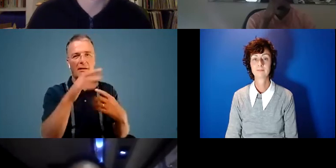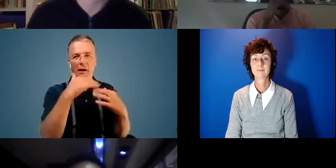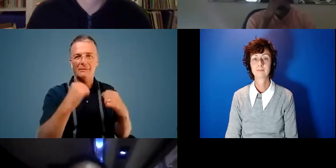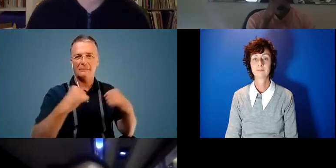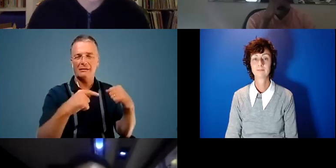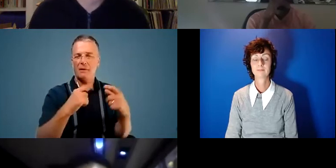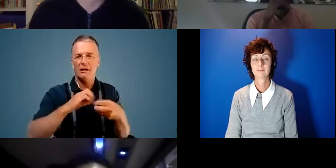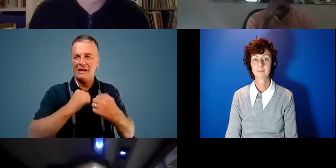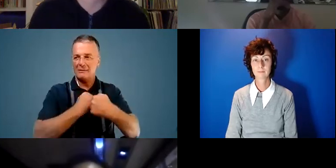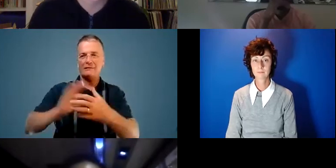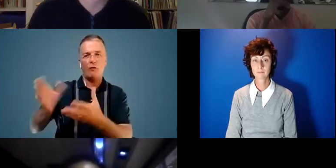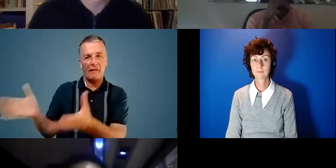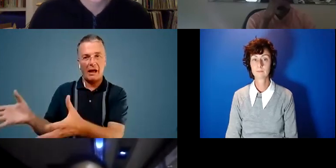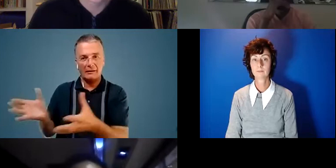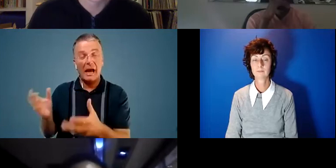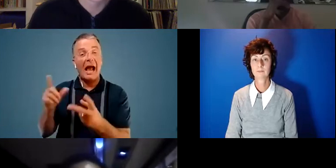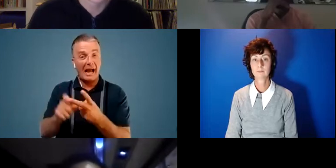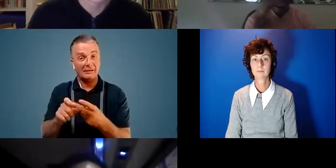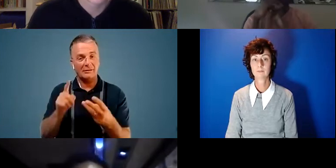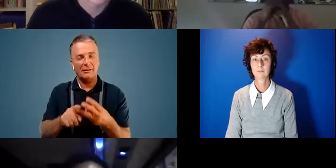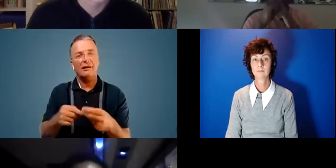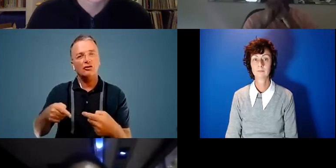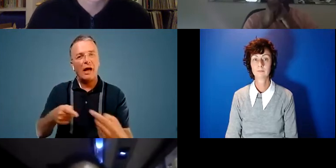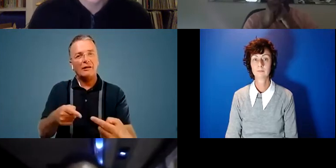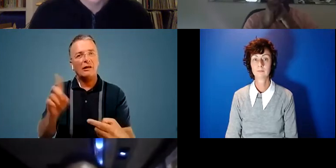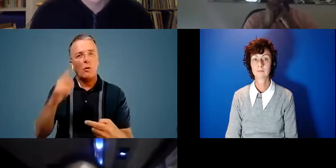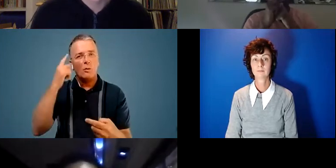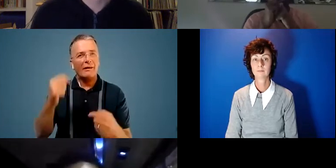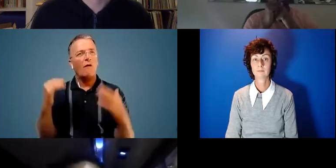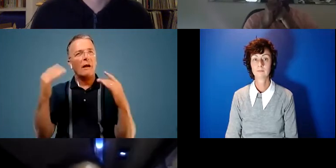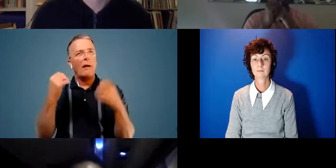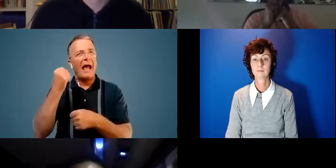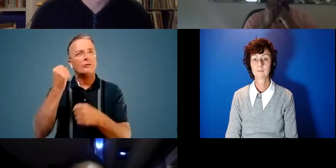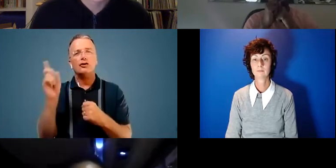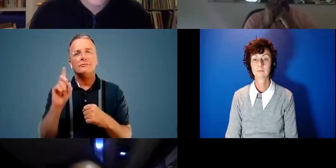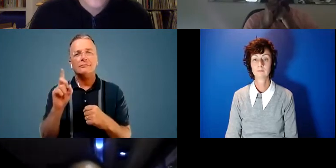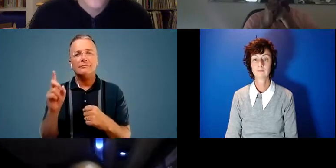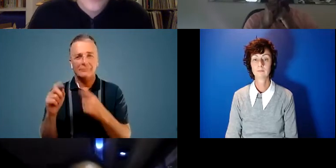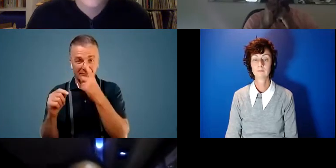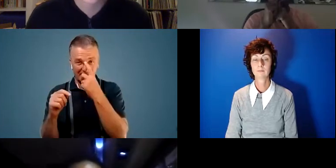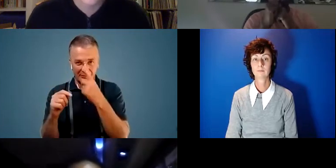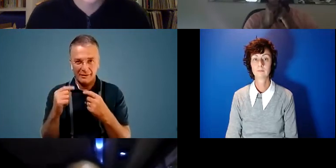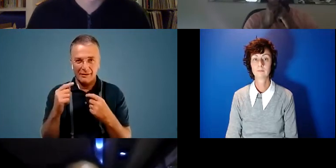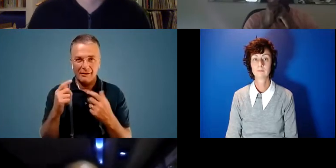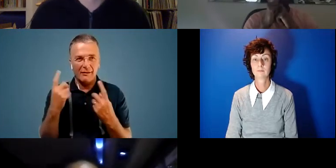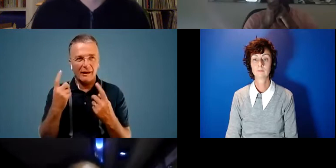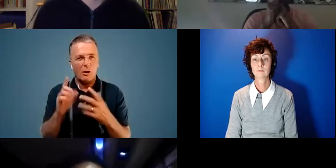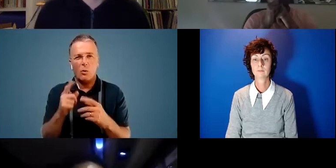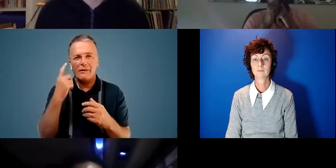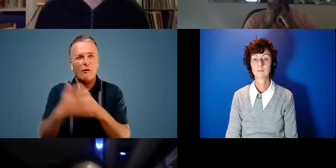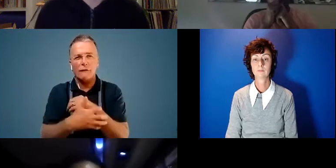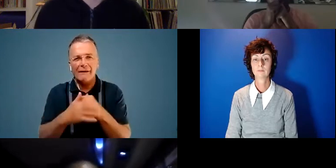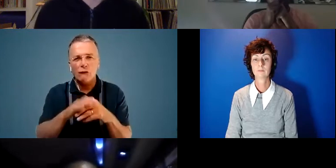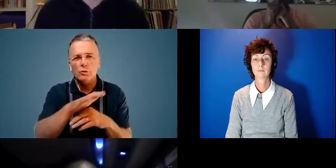of creating space for that and also challenging challenging um what we think of as climate action and uh thinking about challenging what we think about green futures and